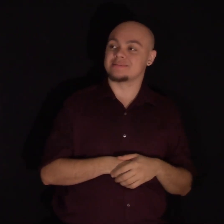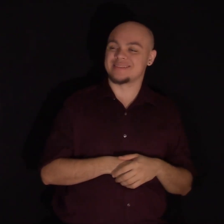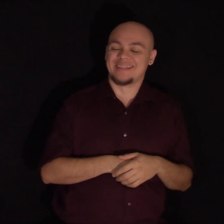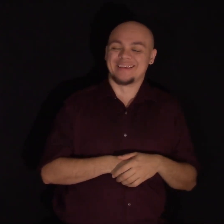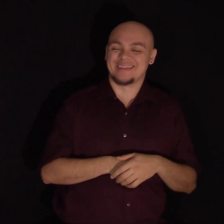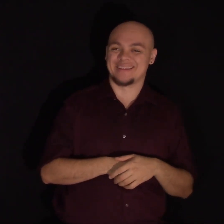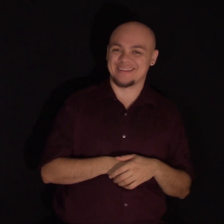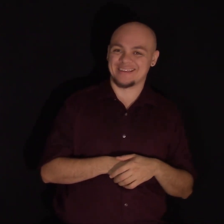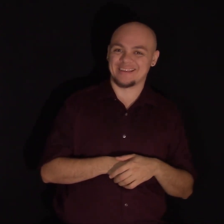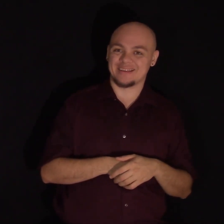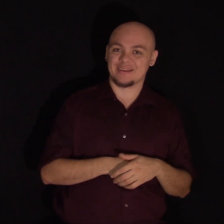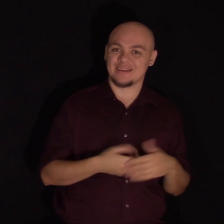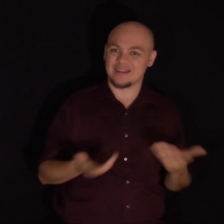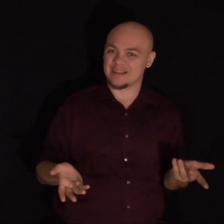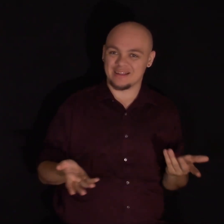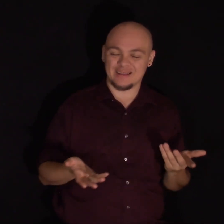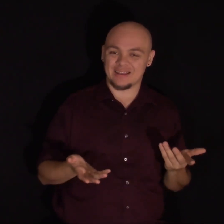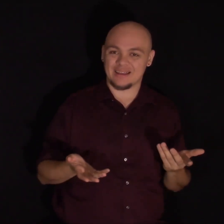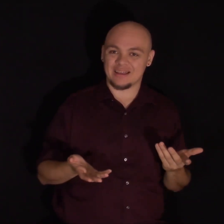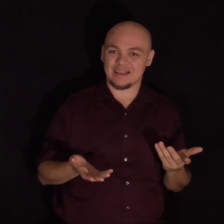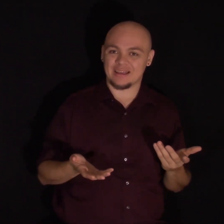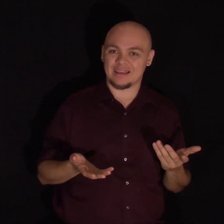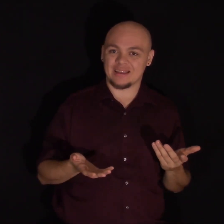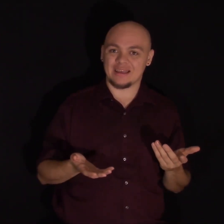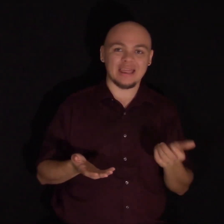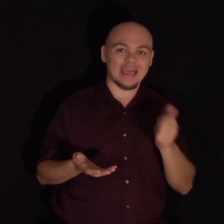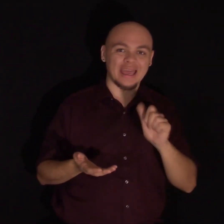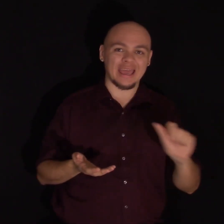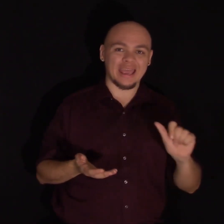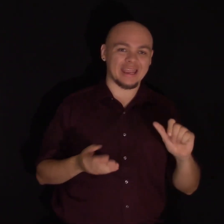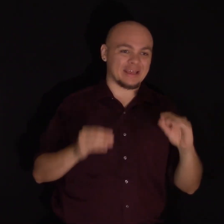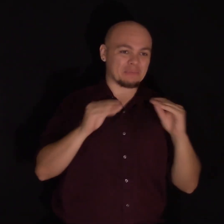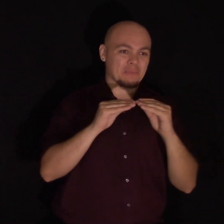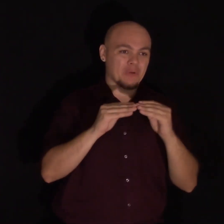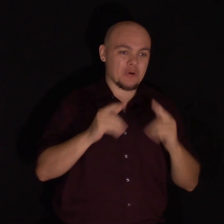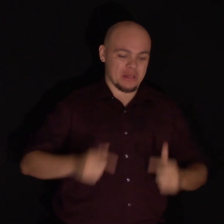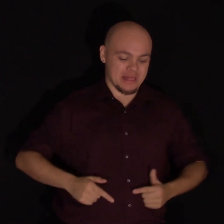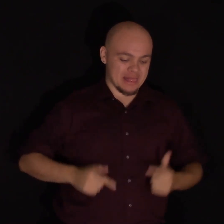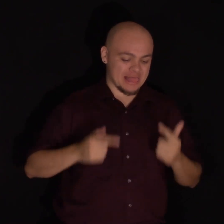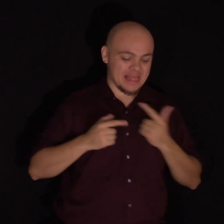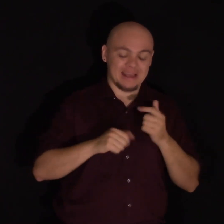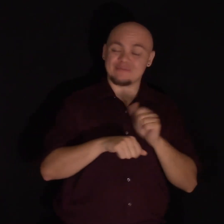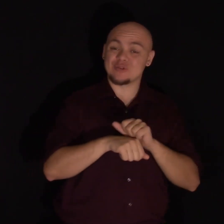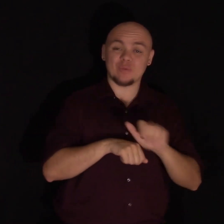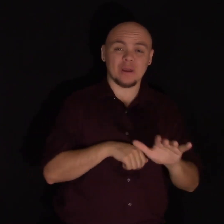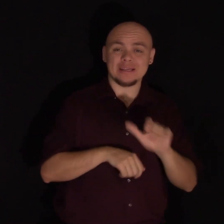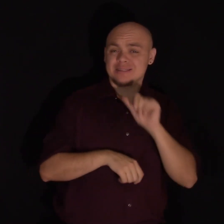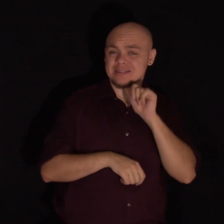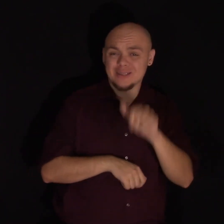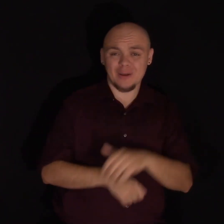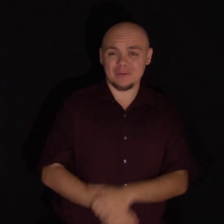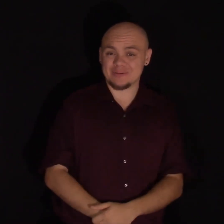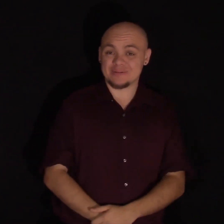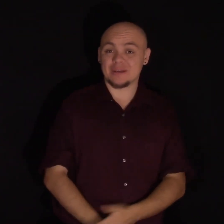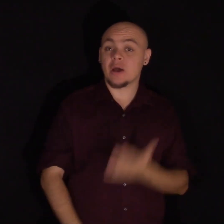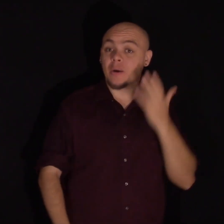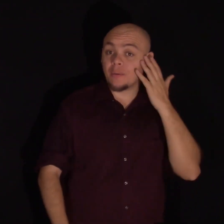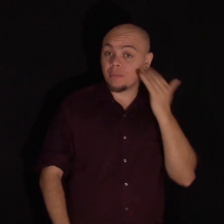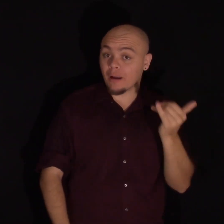Let's not waste any more lives, because